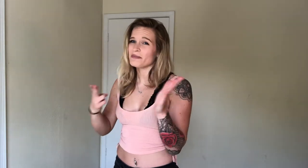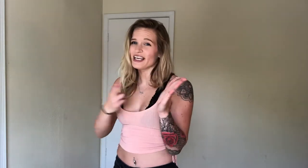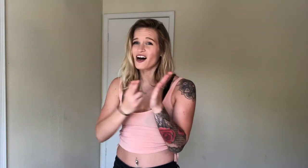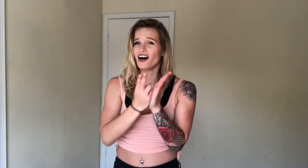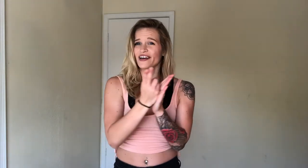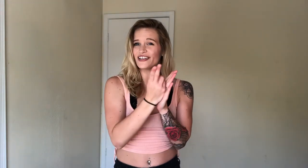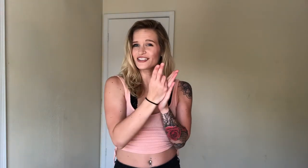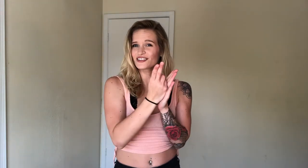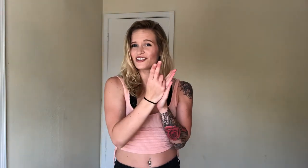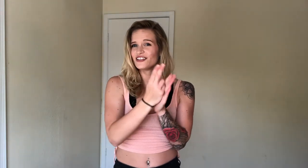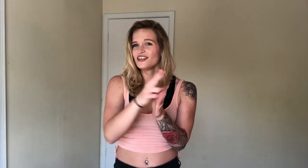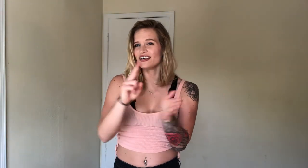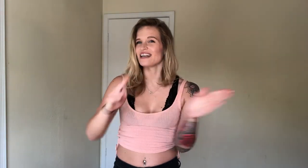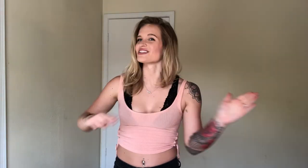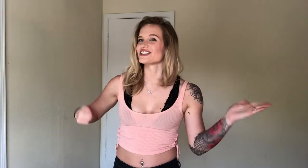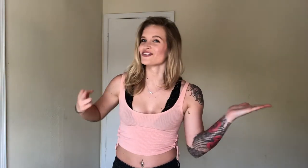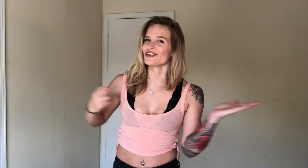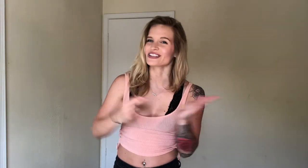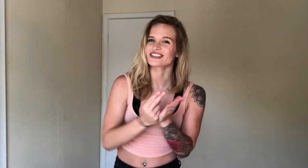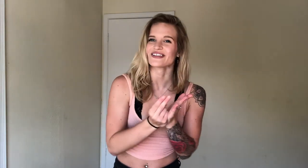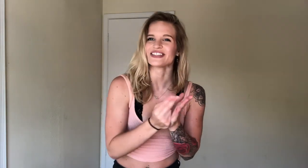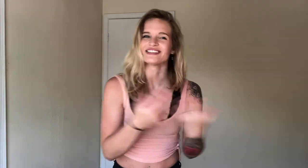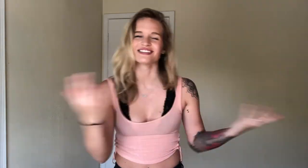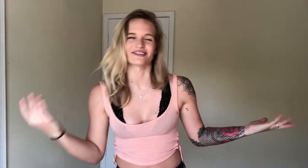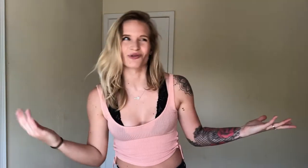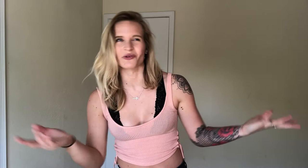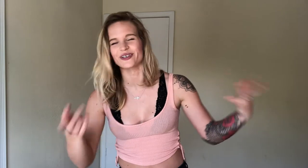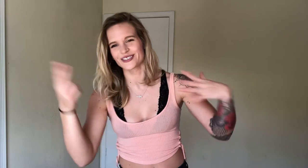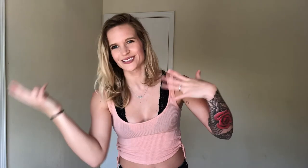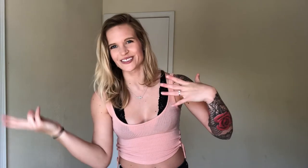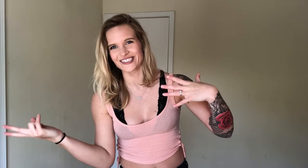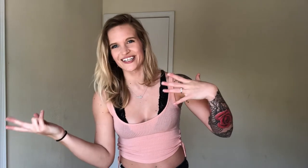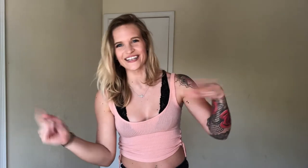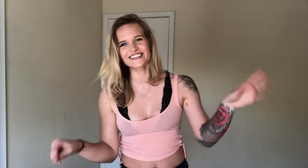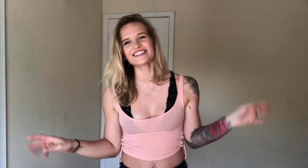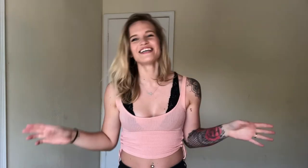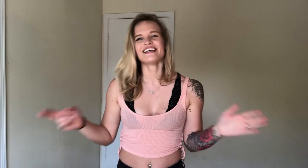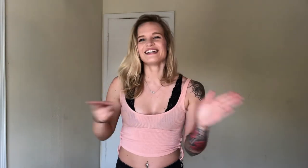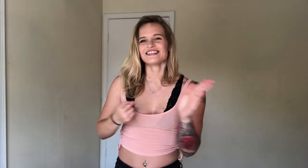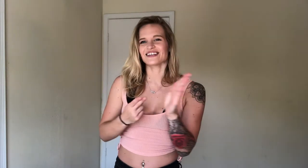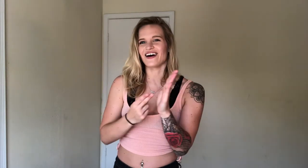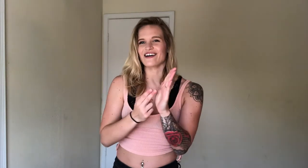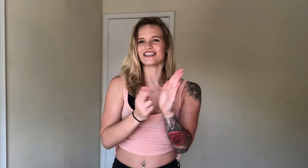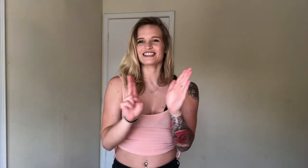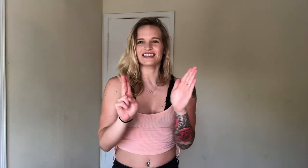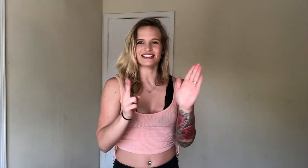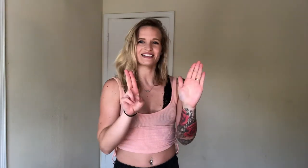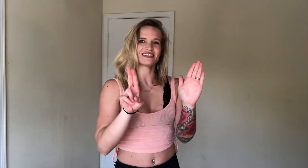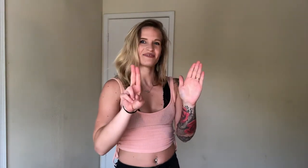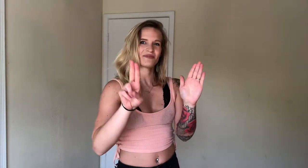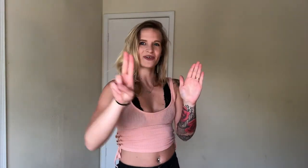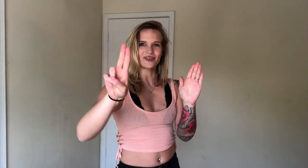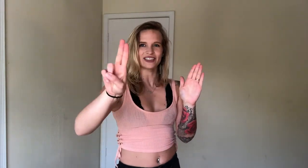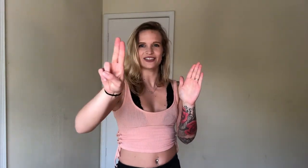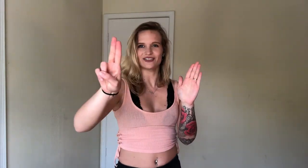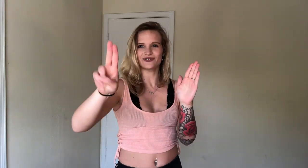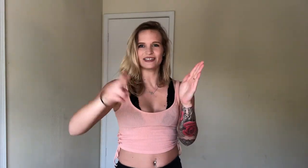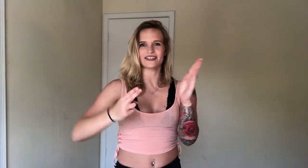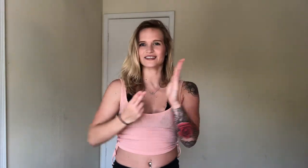be honest. just did really slowly. Because there's more words than just honest. So honest. Is. Pulling your two fingers